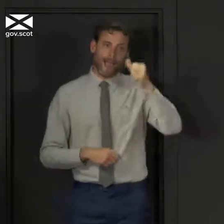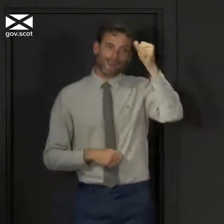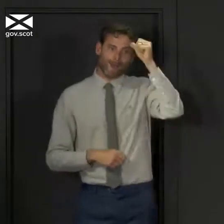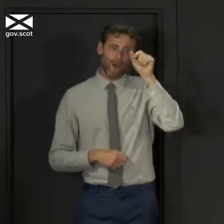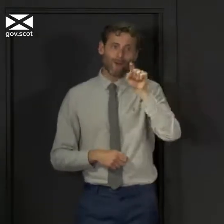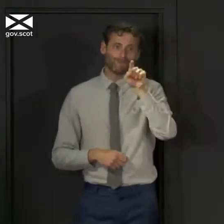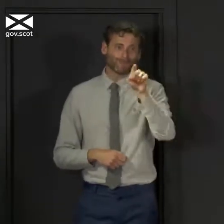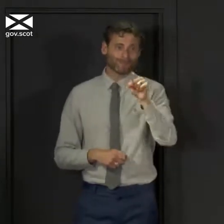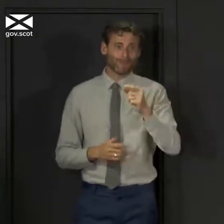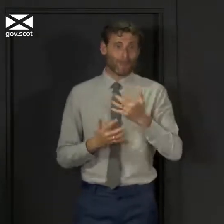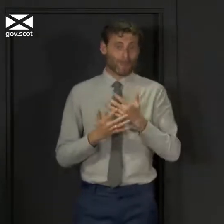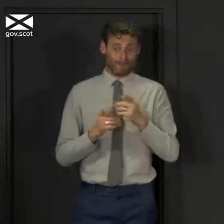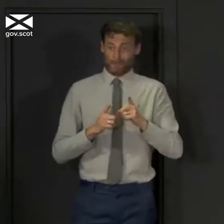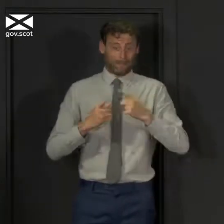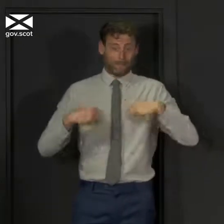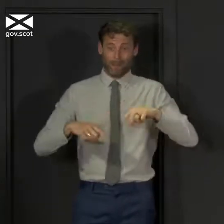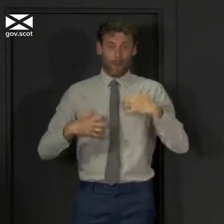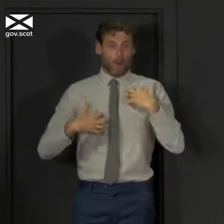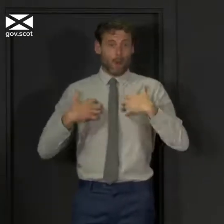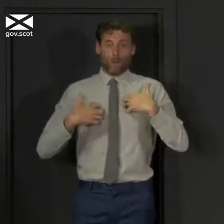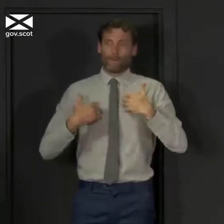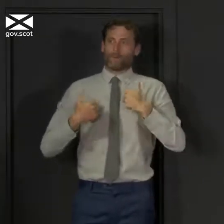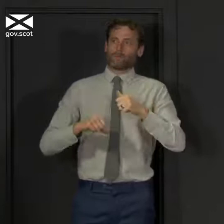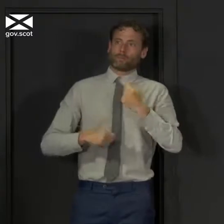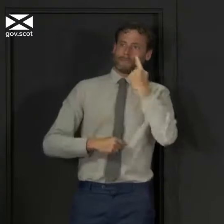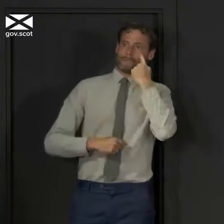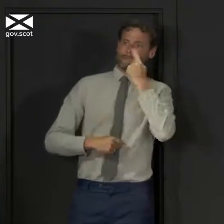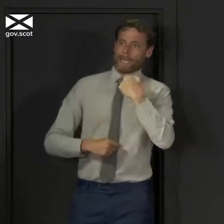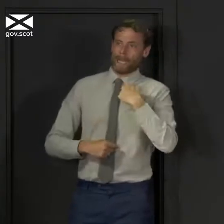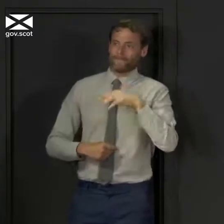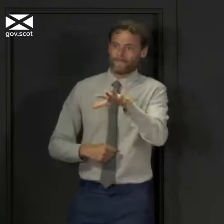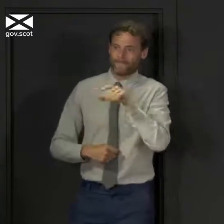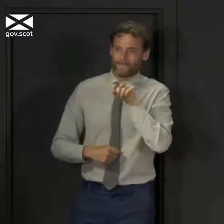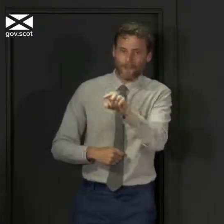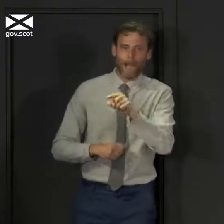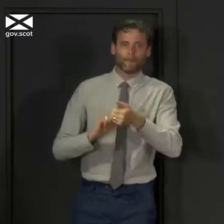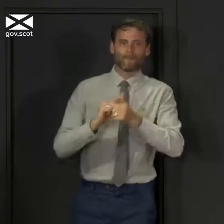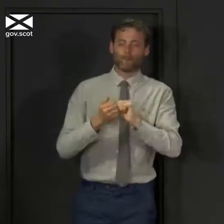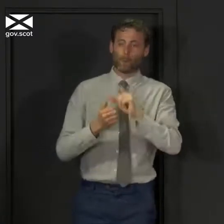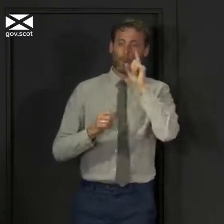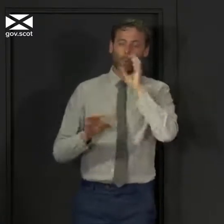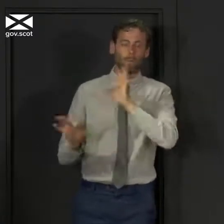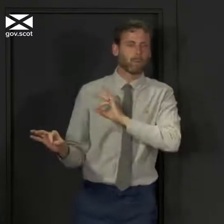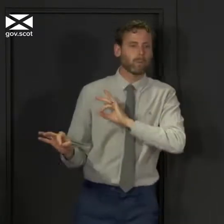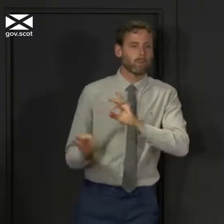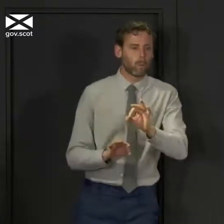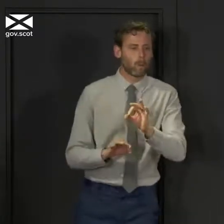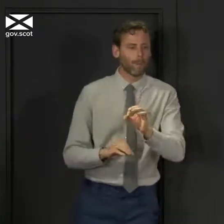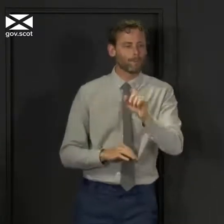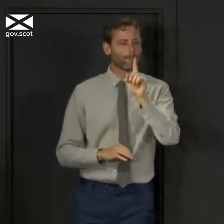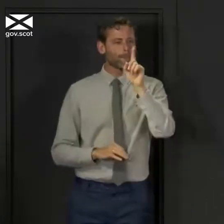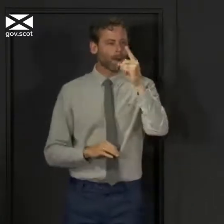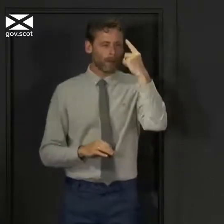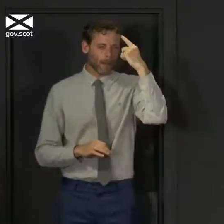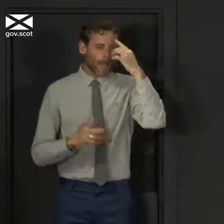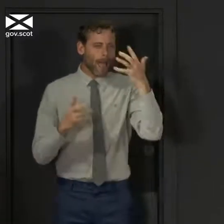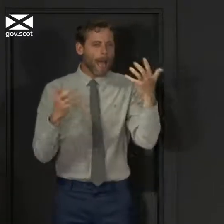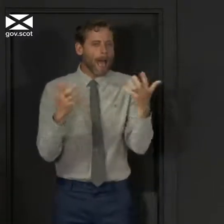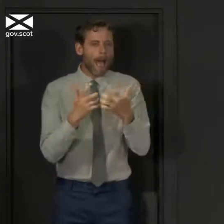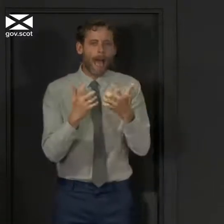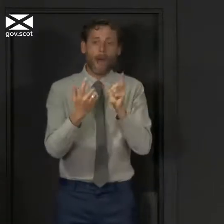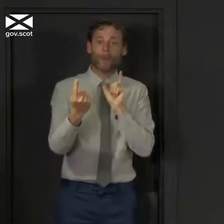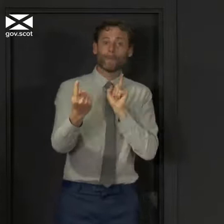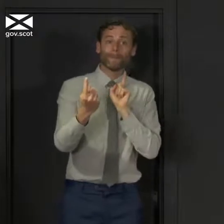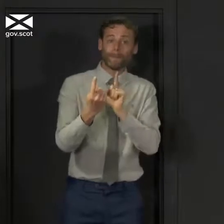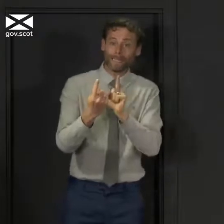forward, all of us will be looking forward to seeing family and friends for the first time in a while. But how we do this is going to be really